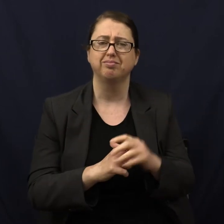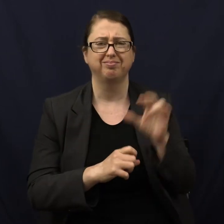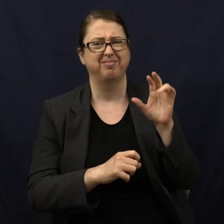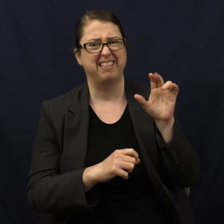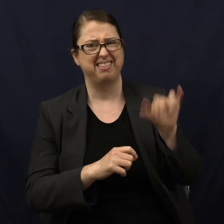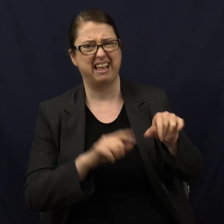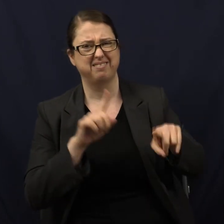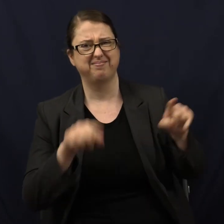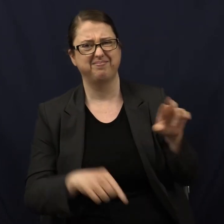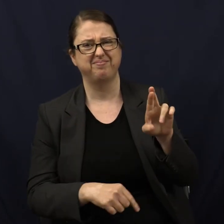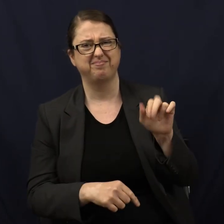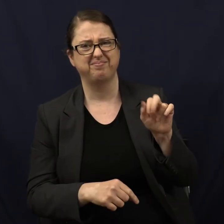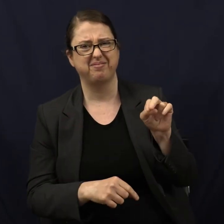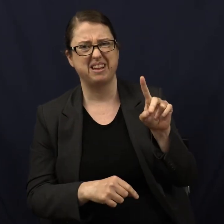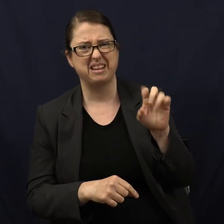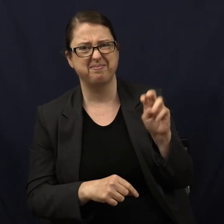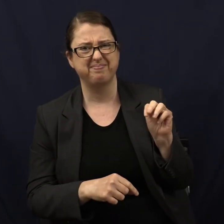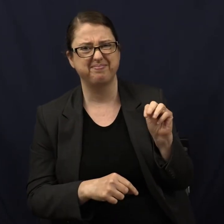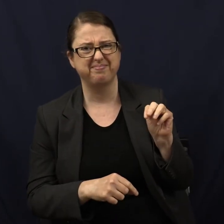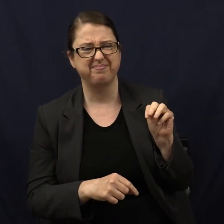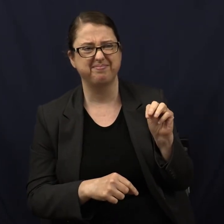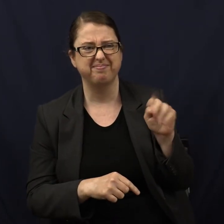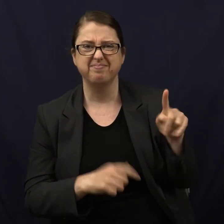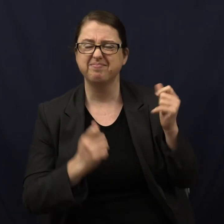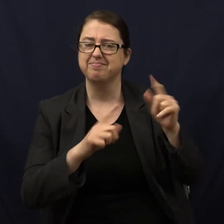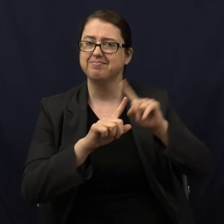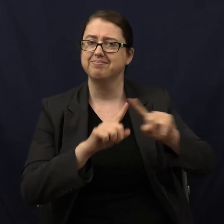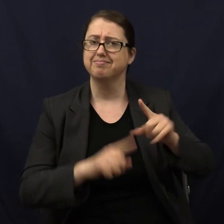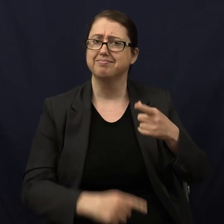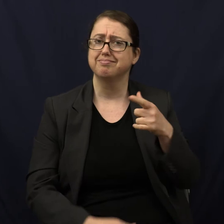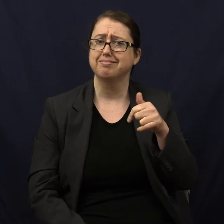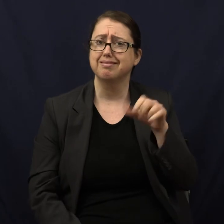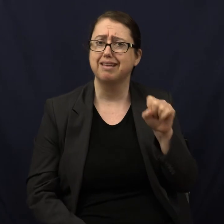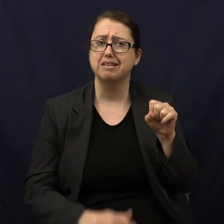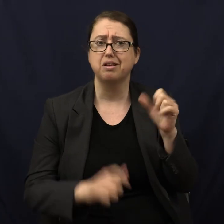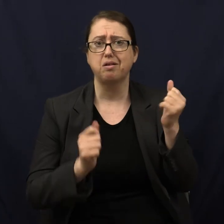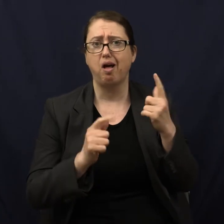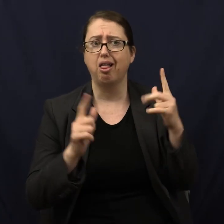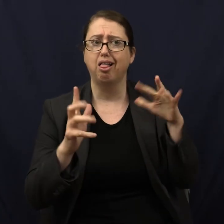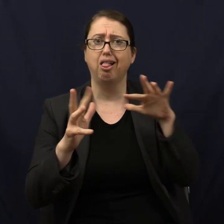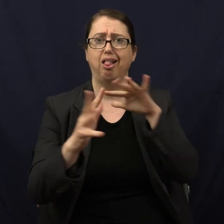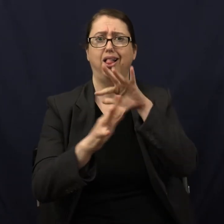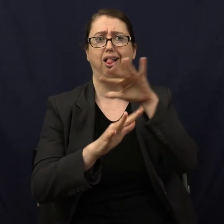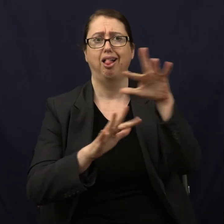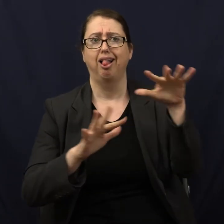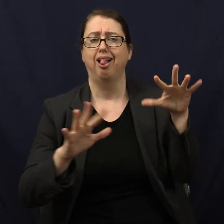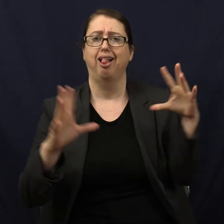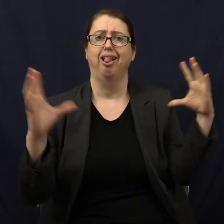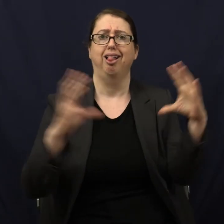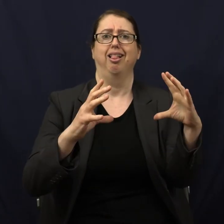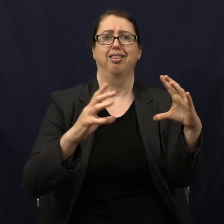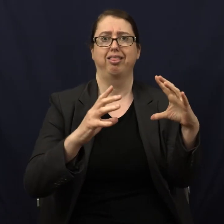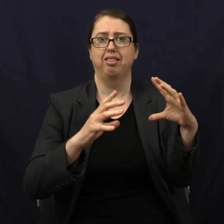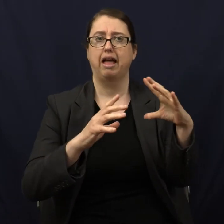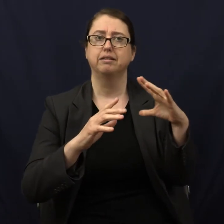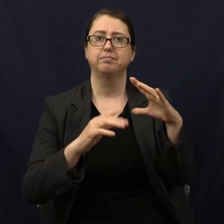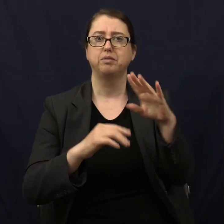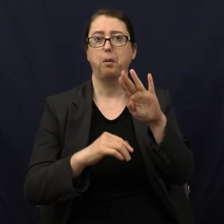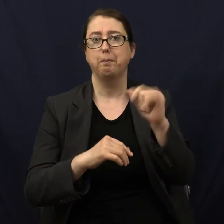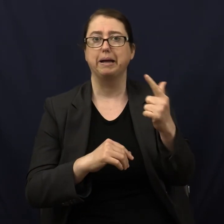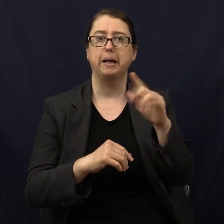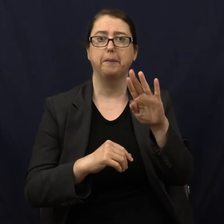random? These are all just gases, aren't they? And didn't they just, you know, come together on their own with the Big Bang, right?